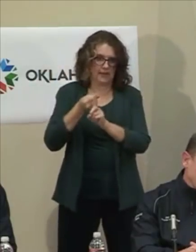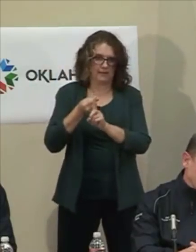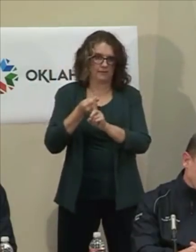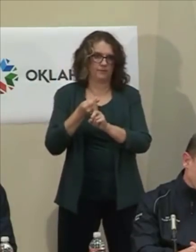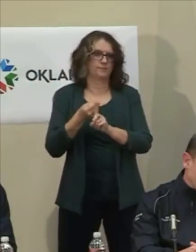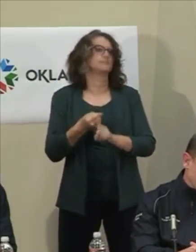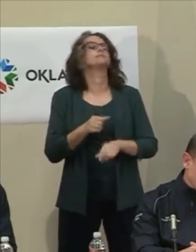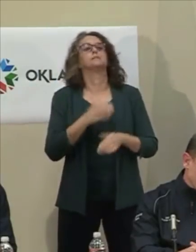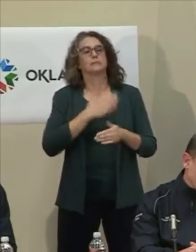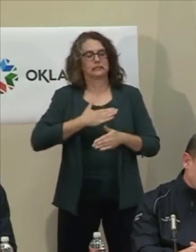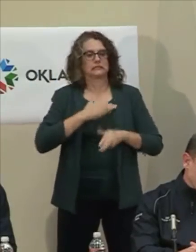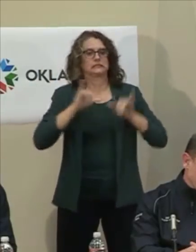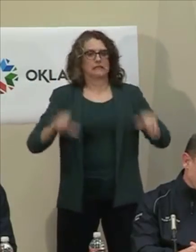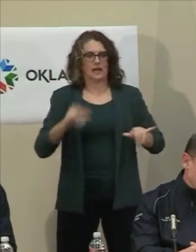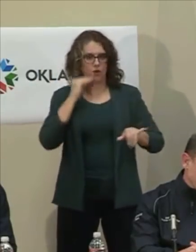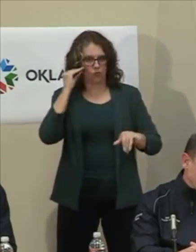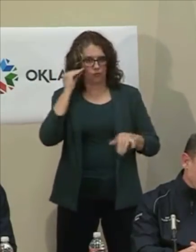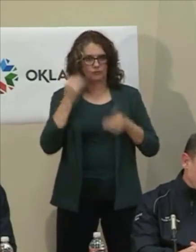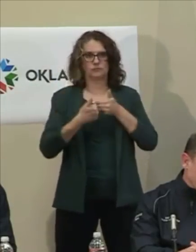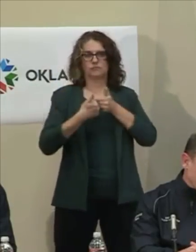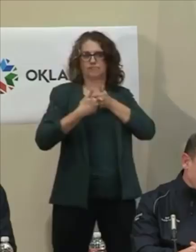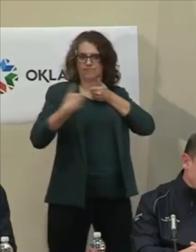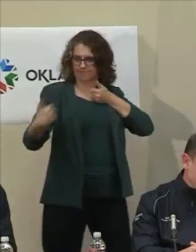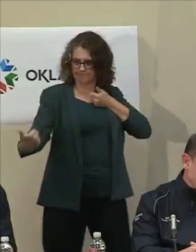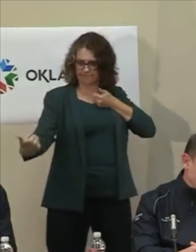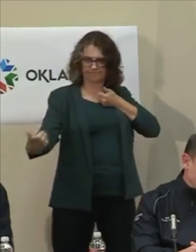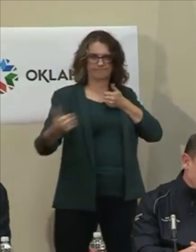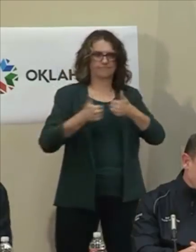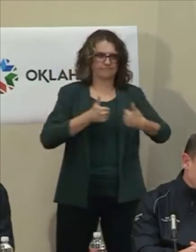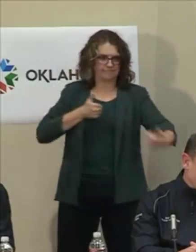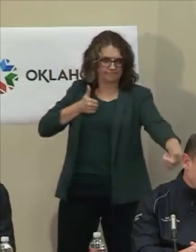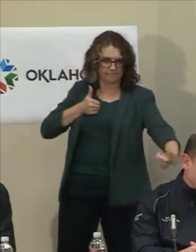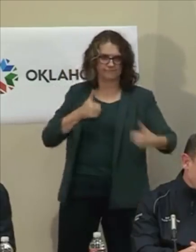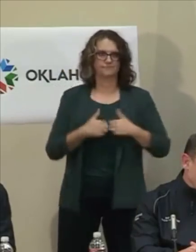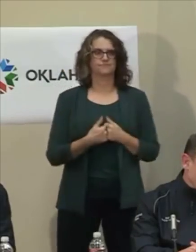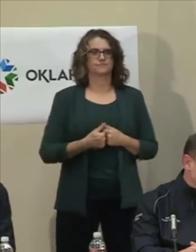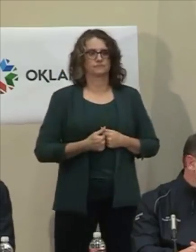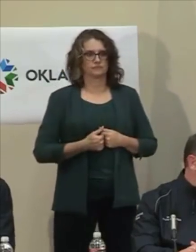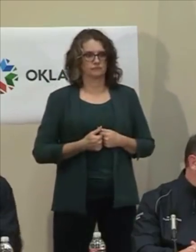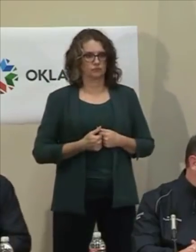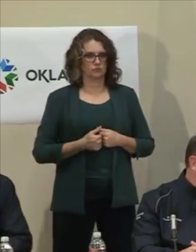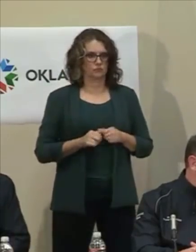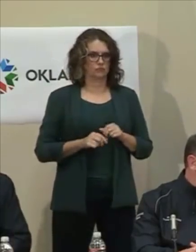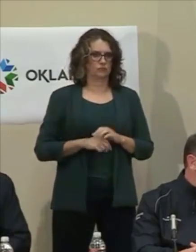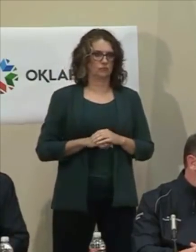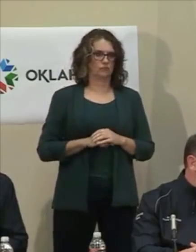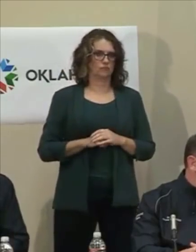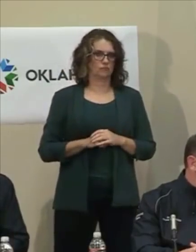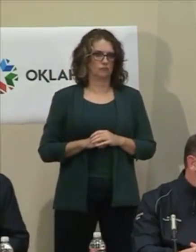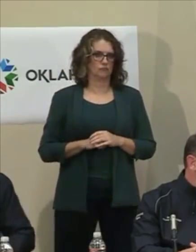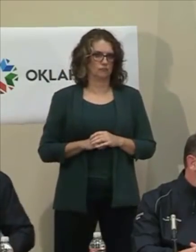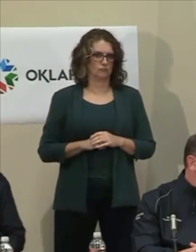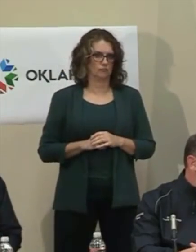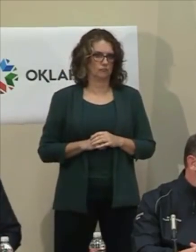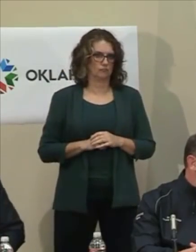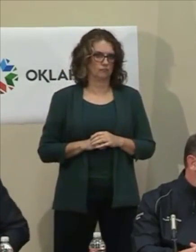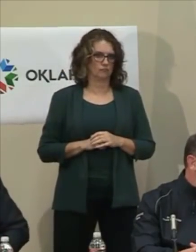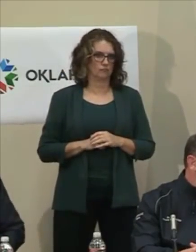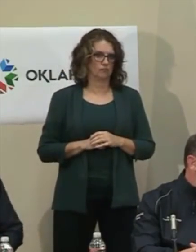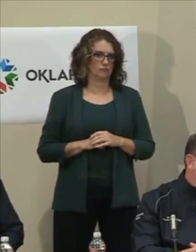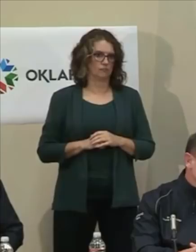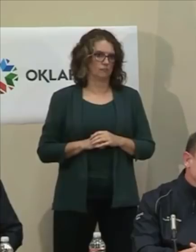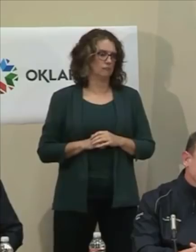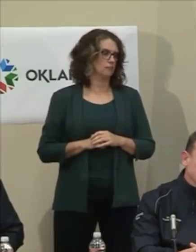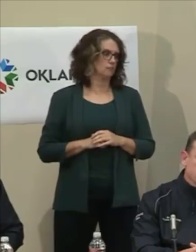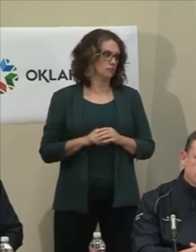home, our social distancing. And as we watch those, what we've been working on over time is